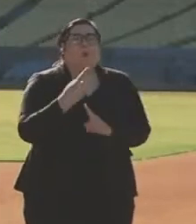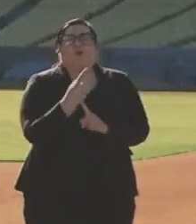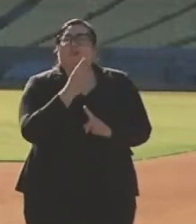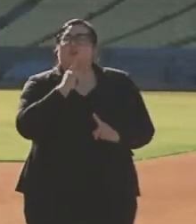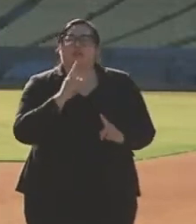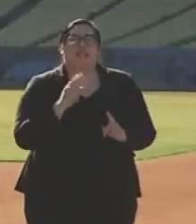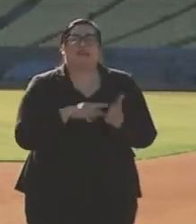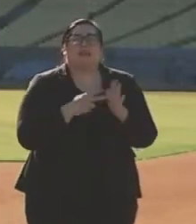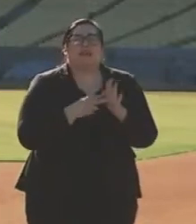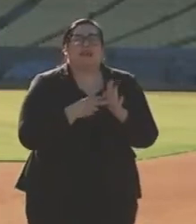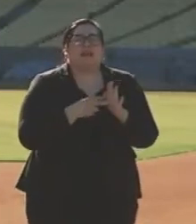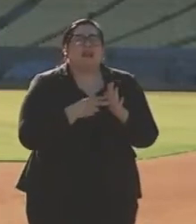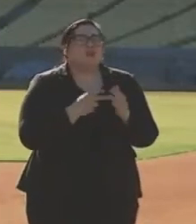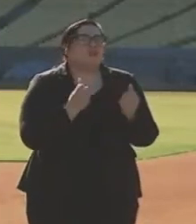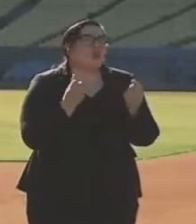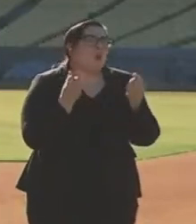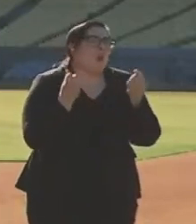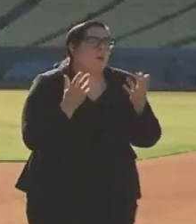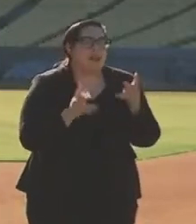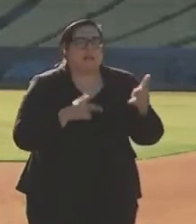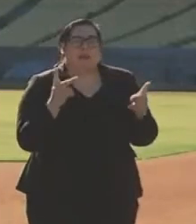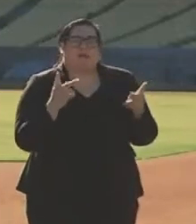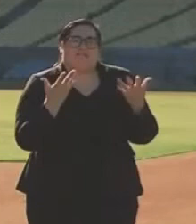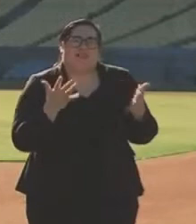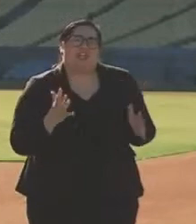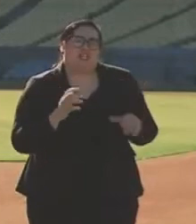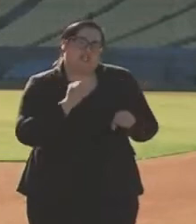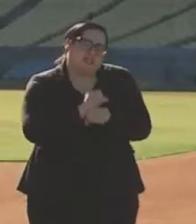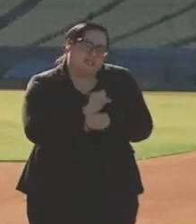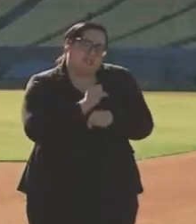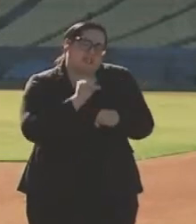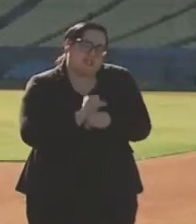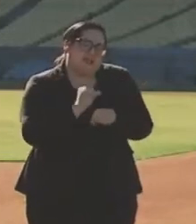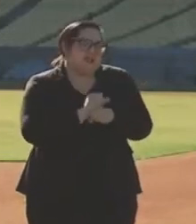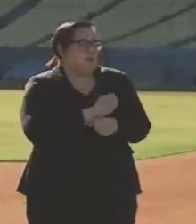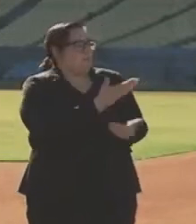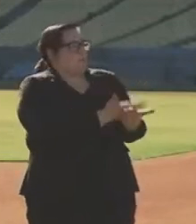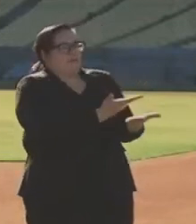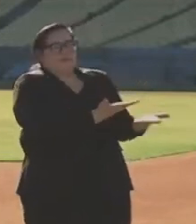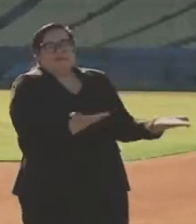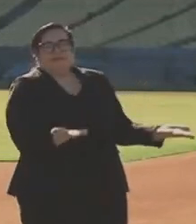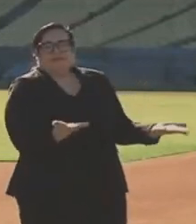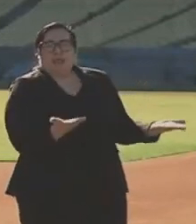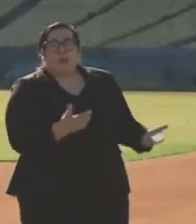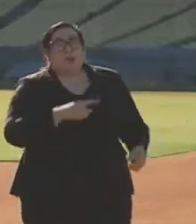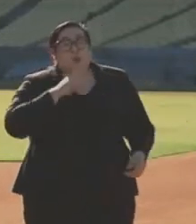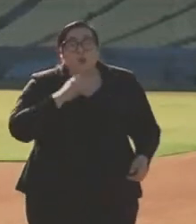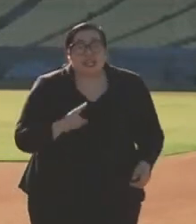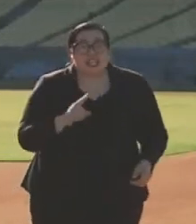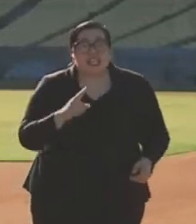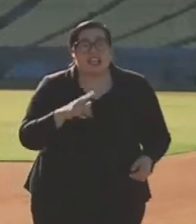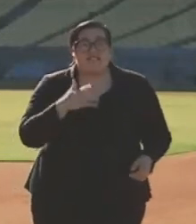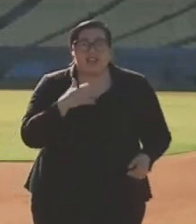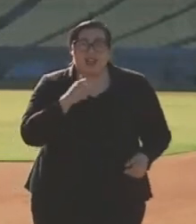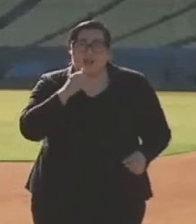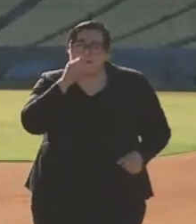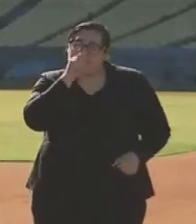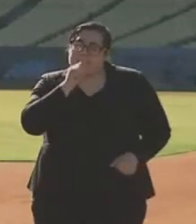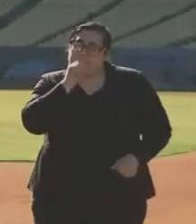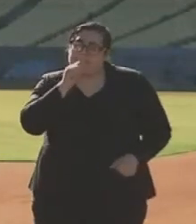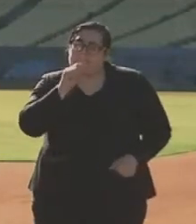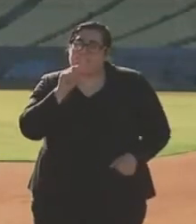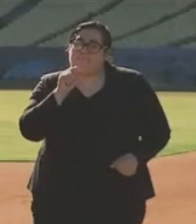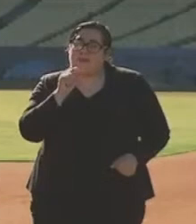result of so many people having to pitch in. But, you know, adversity reveals who you are.